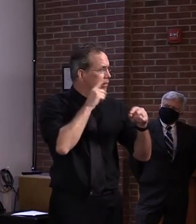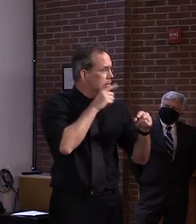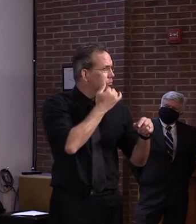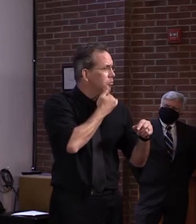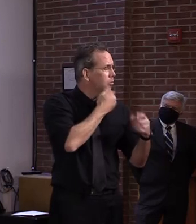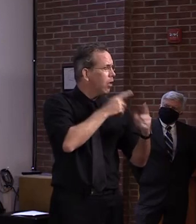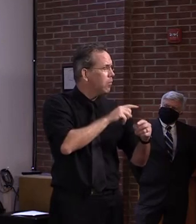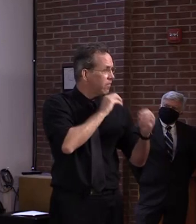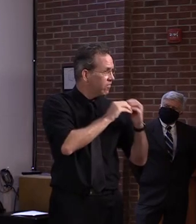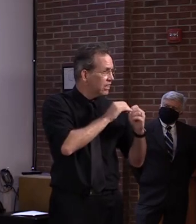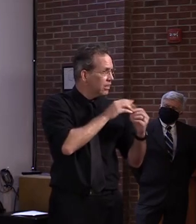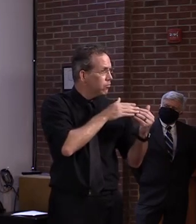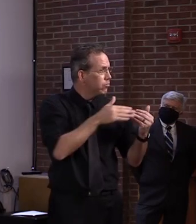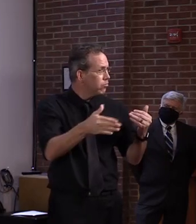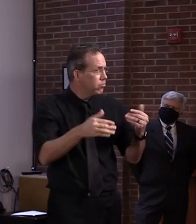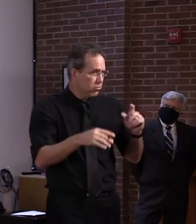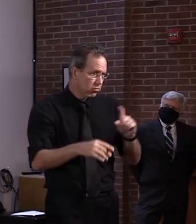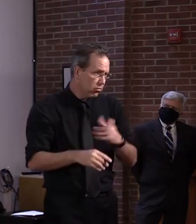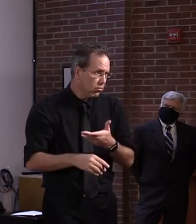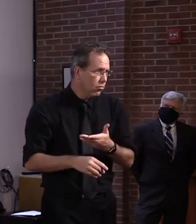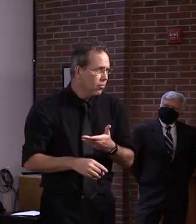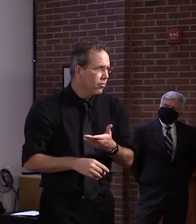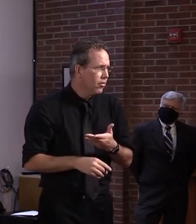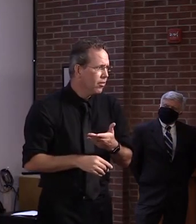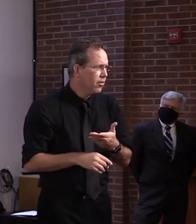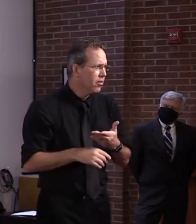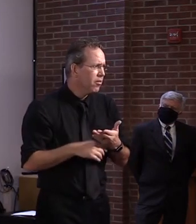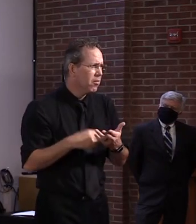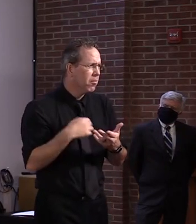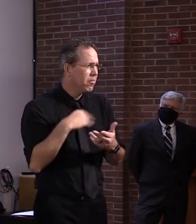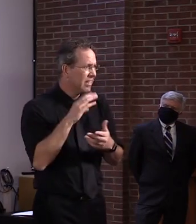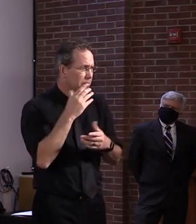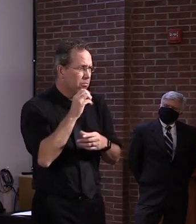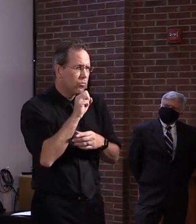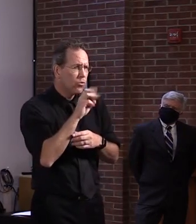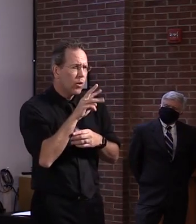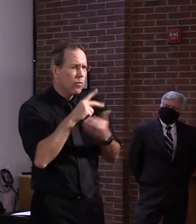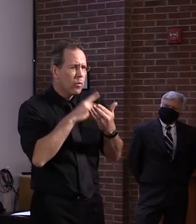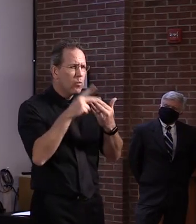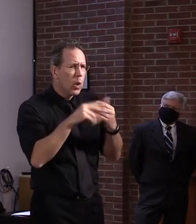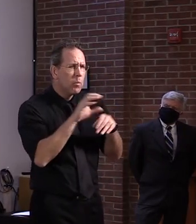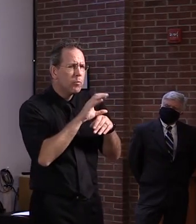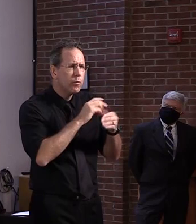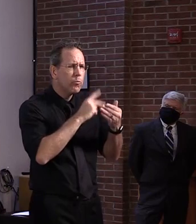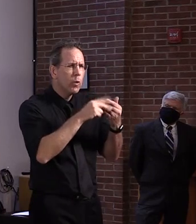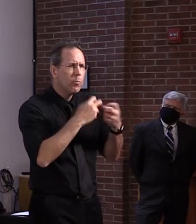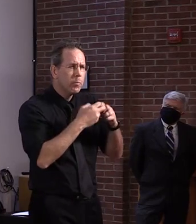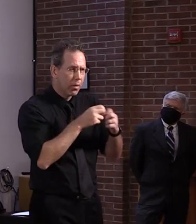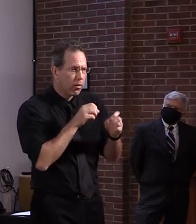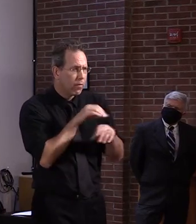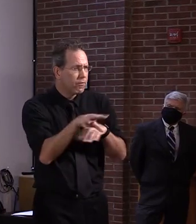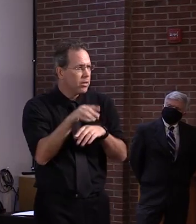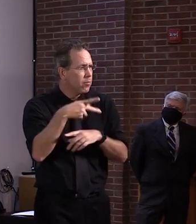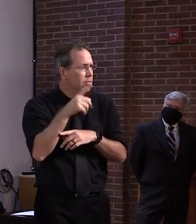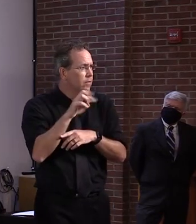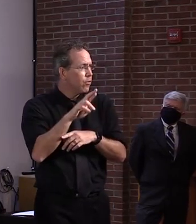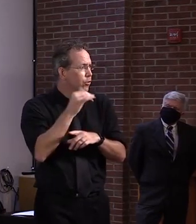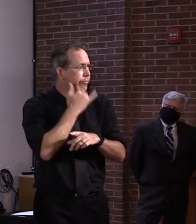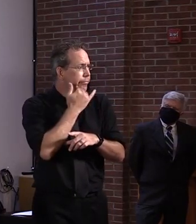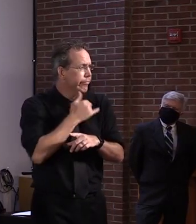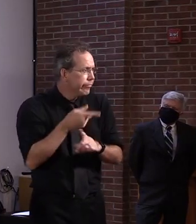So, would have been, uh, unable to retest all of the samples during the time period from months ago. That was, uh,